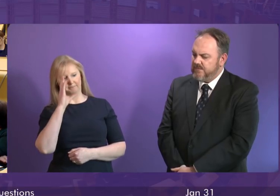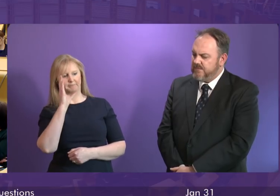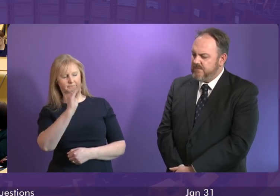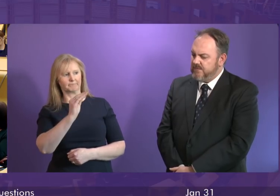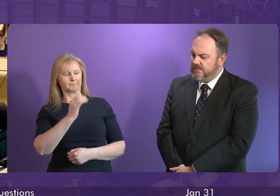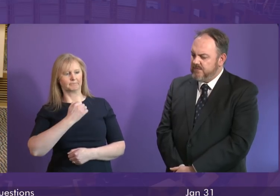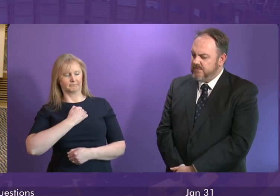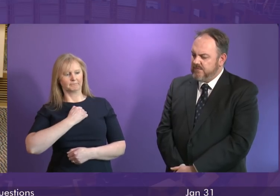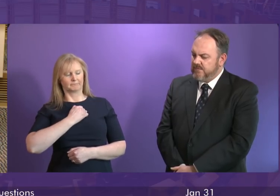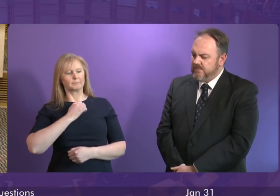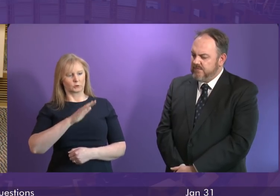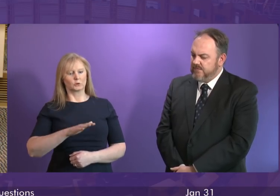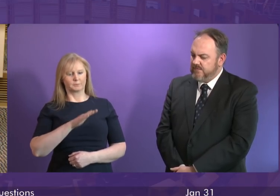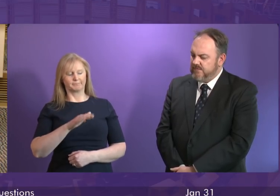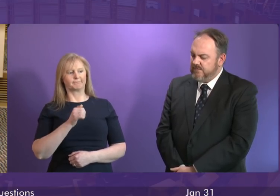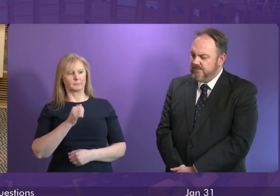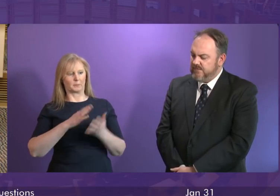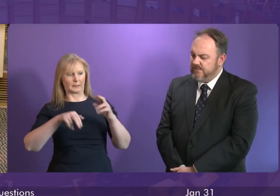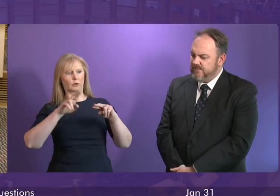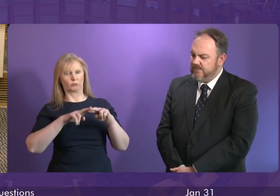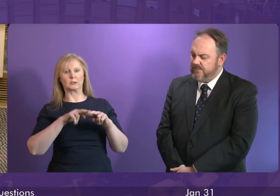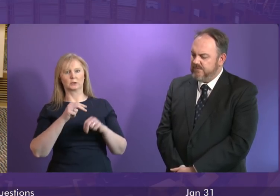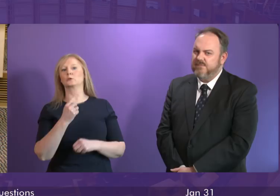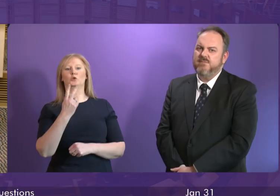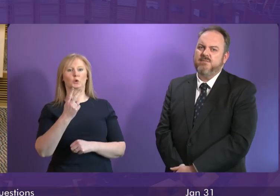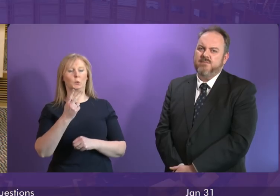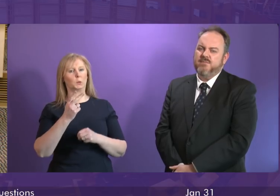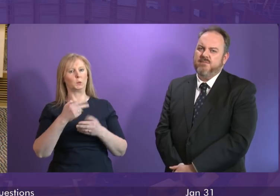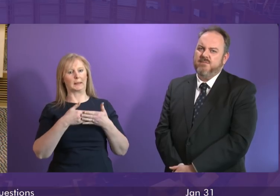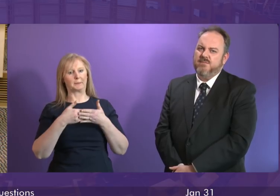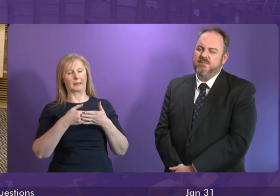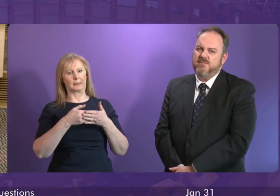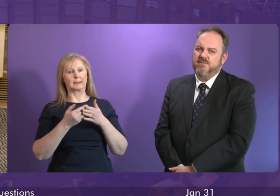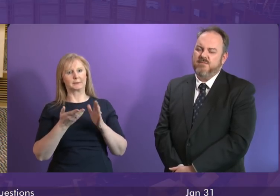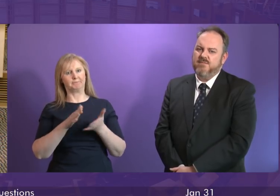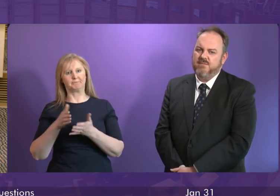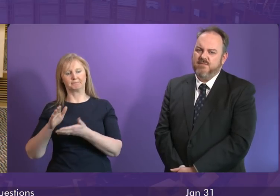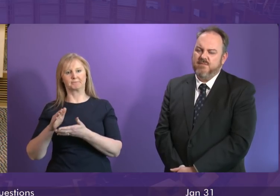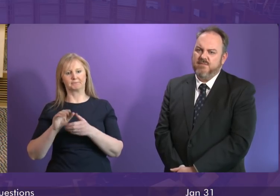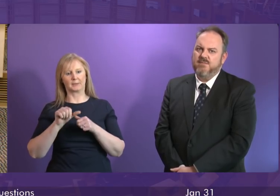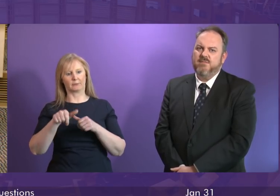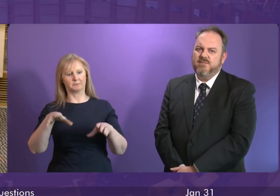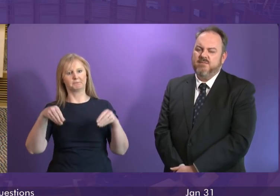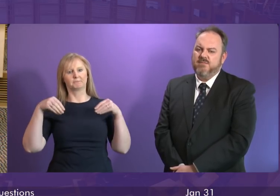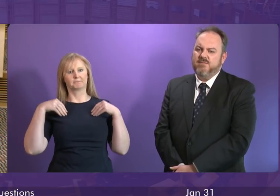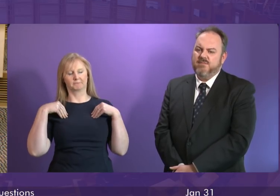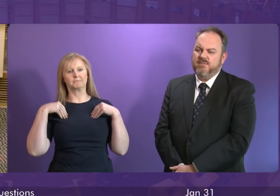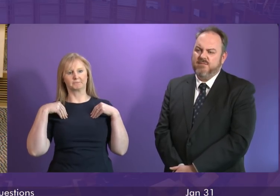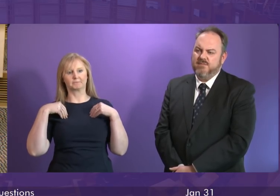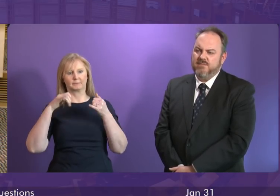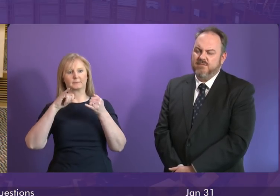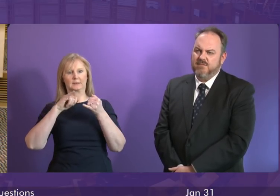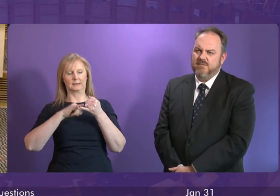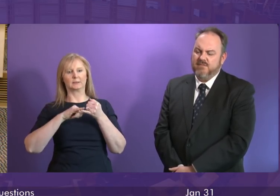heartfelt and sincere condolences to the parents of the two babies who died after contracting Staph